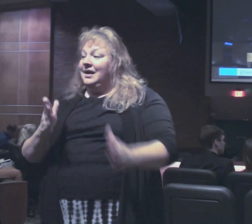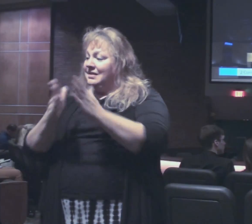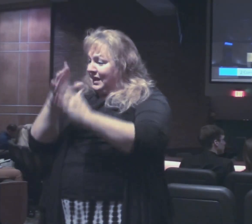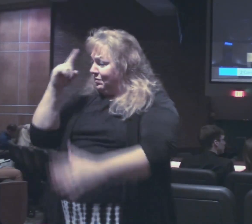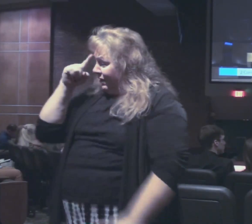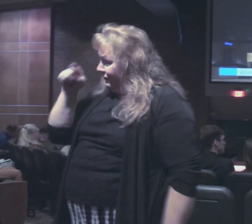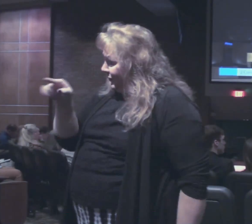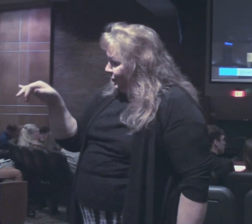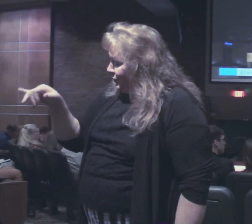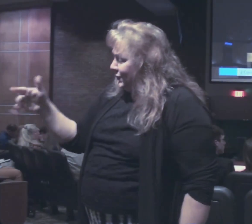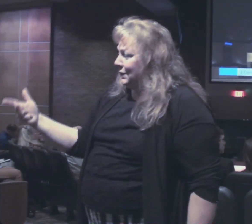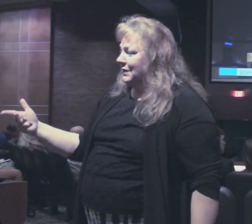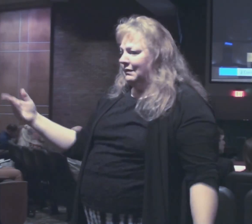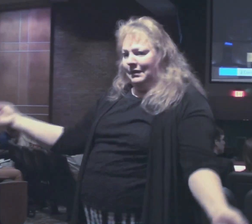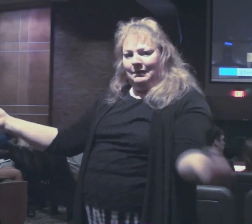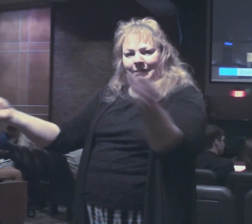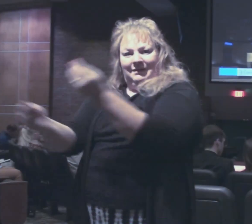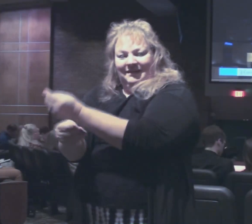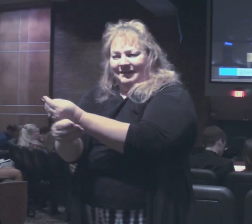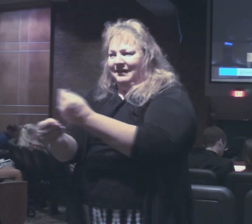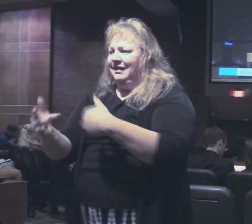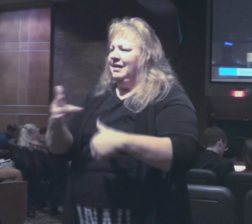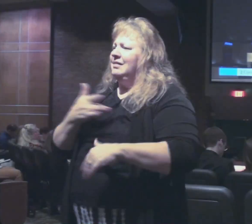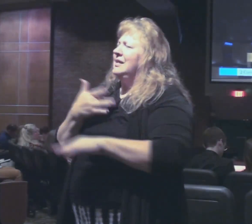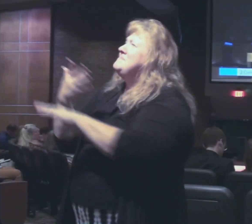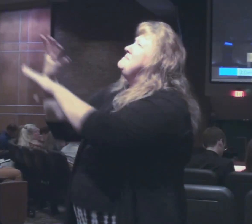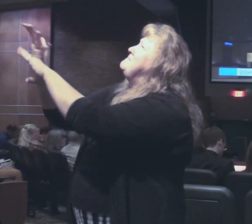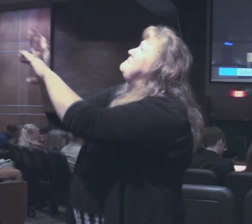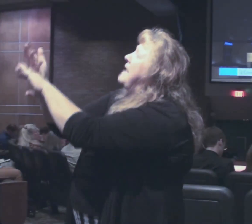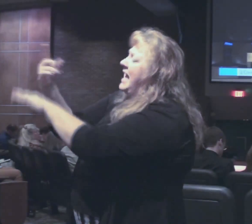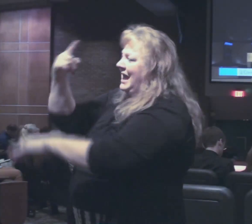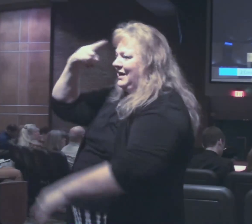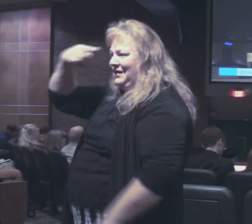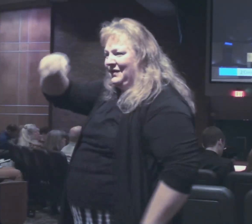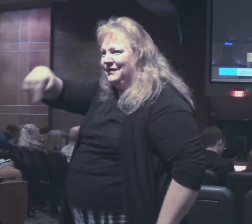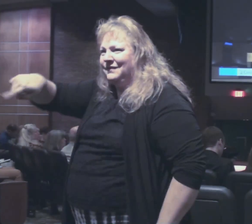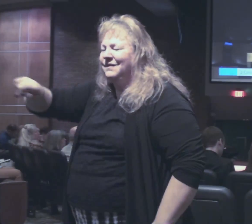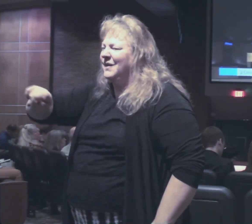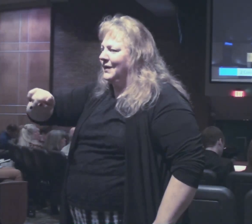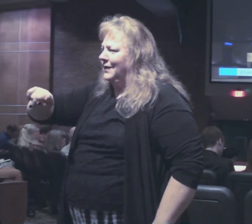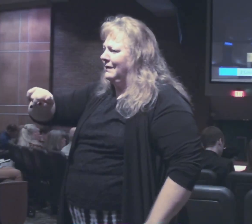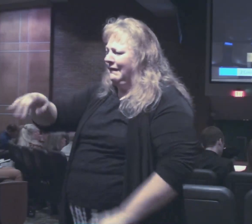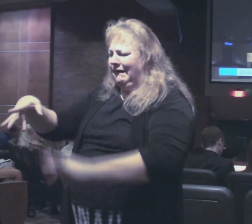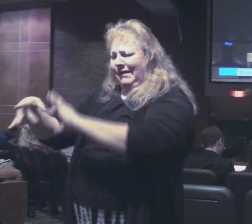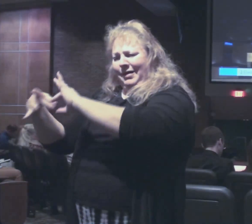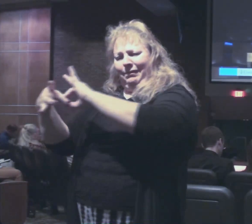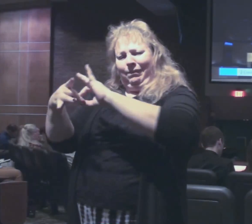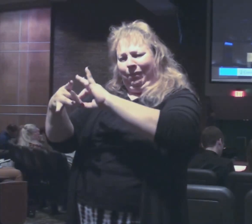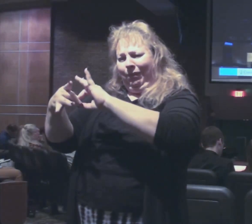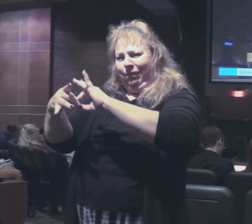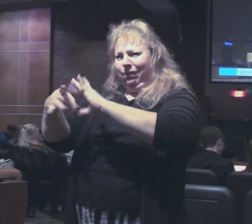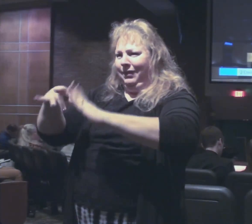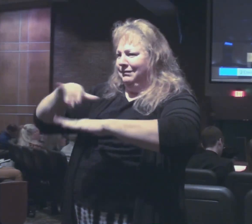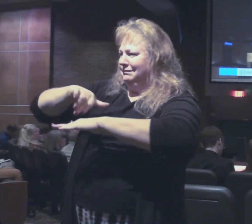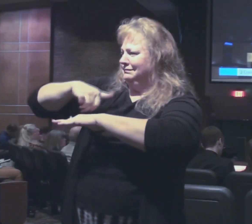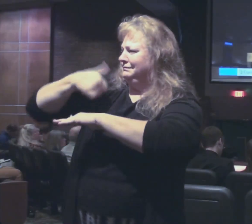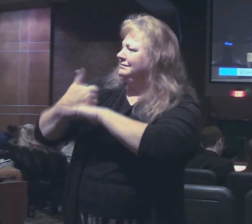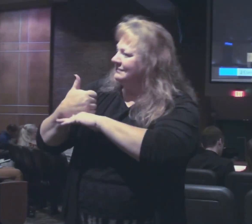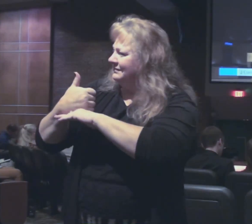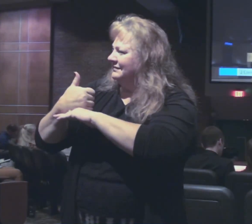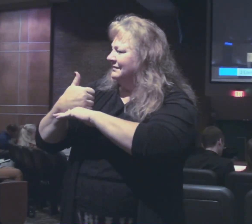you they'll yearn for you that bond is established so